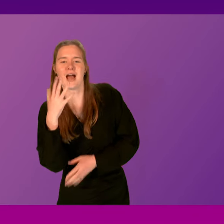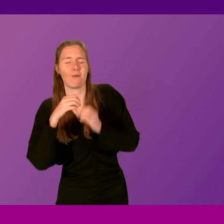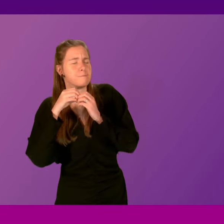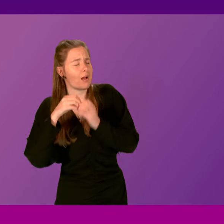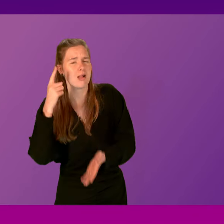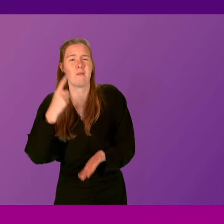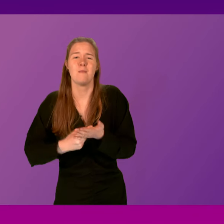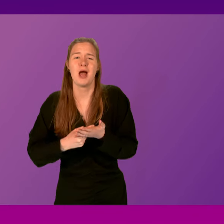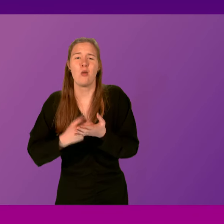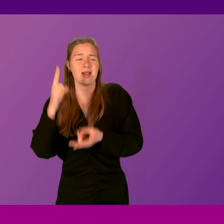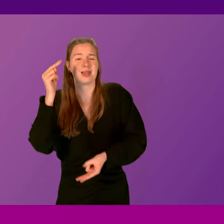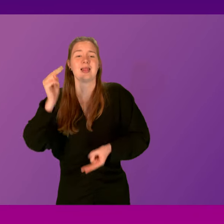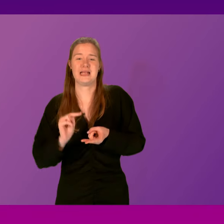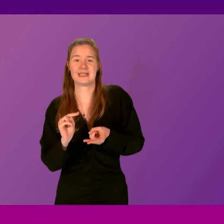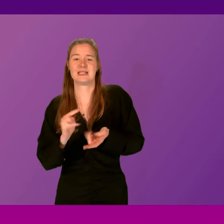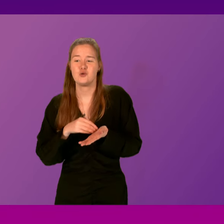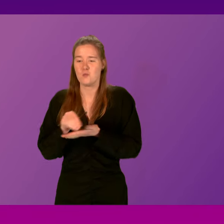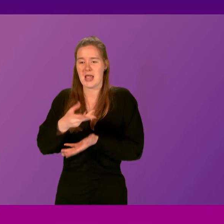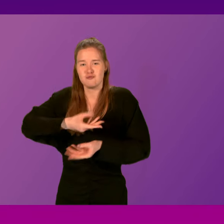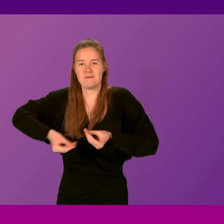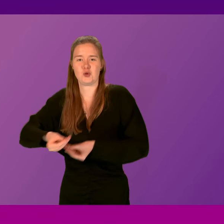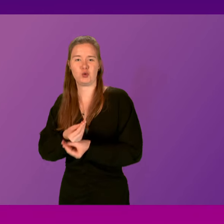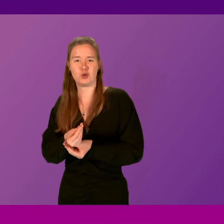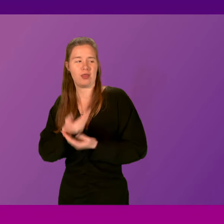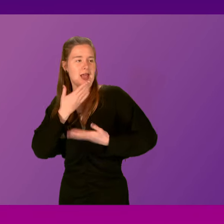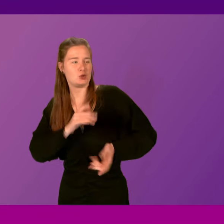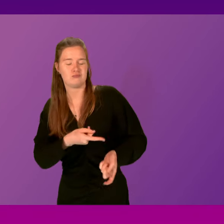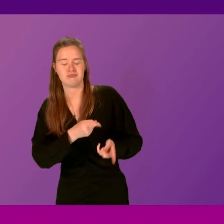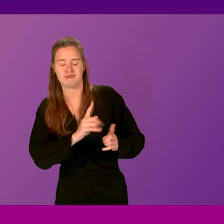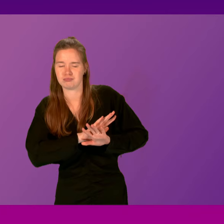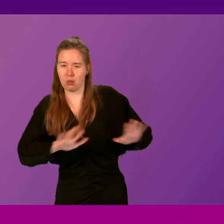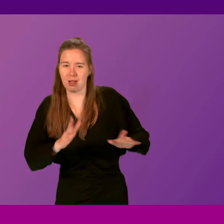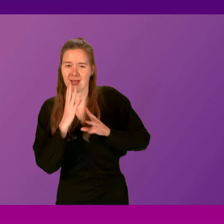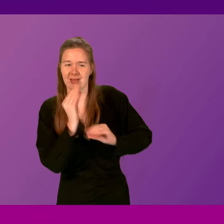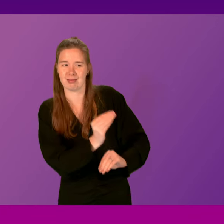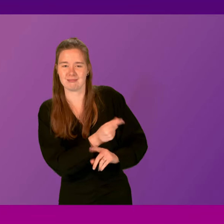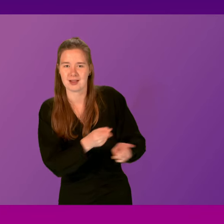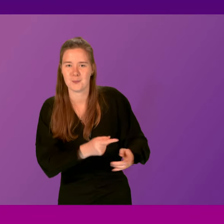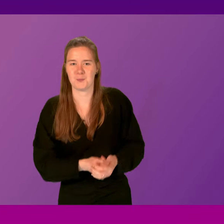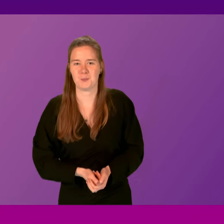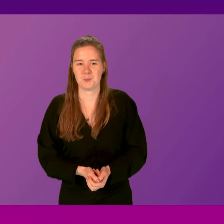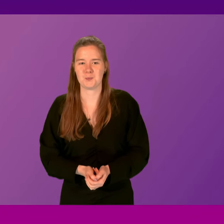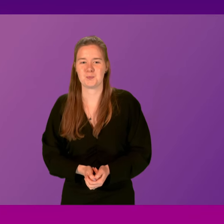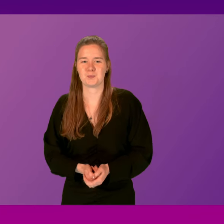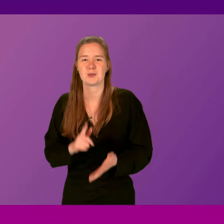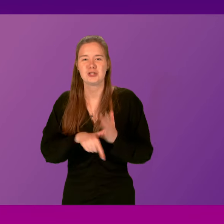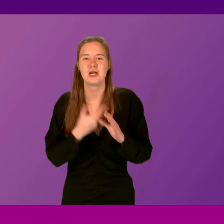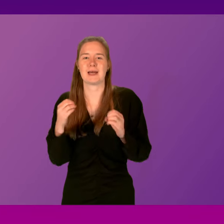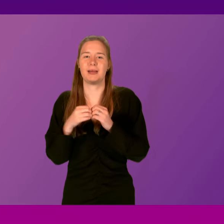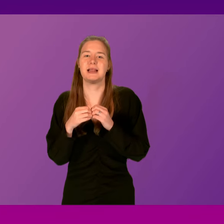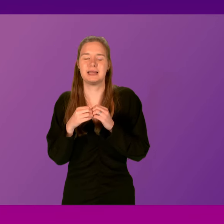billion less to spend on revenue. Thank goodness we don't listen to the Conservative Party presenting offices. Jackie Bailey.